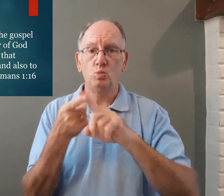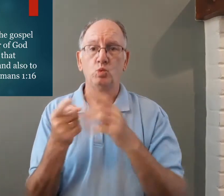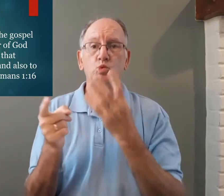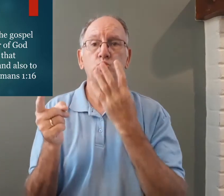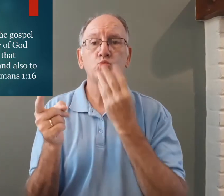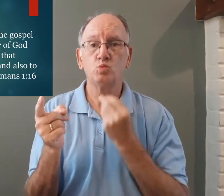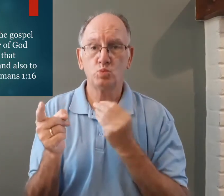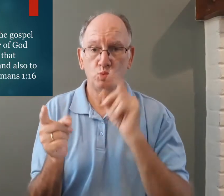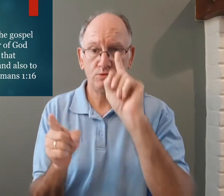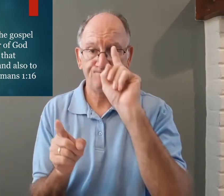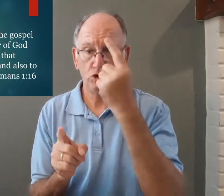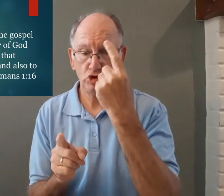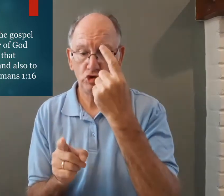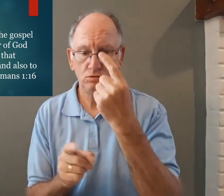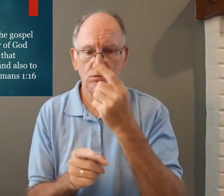and also to the Greek